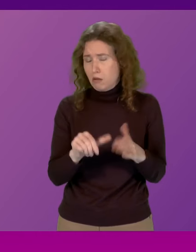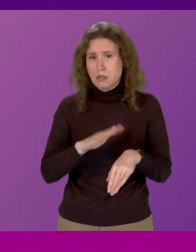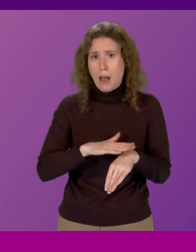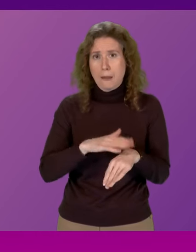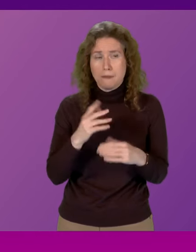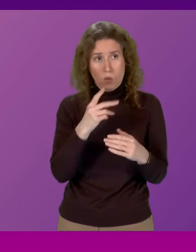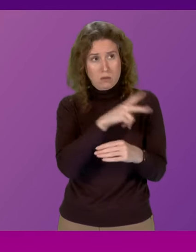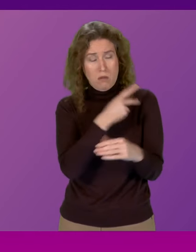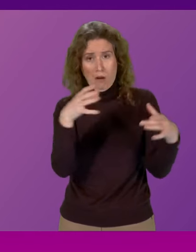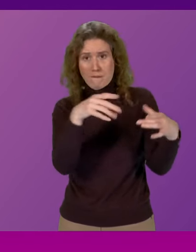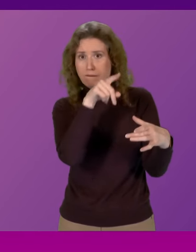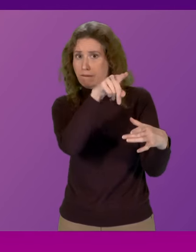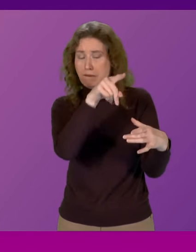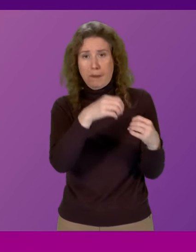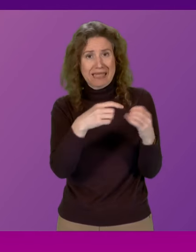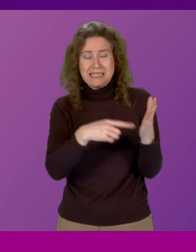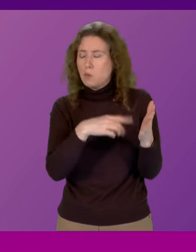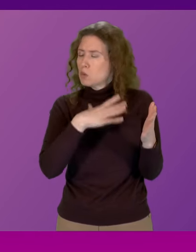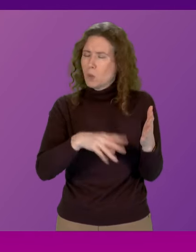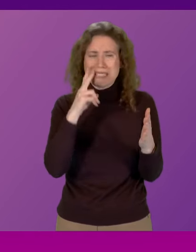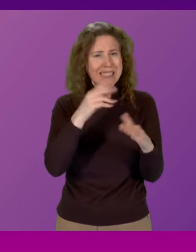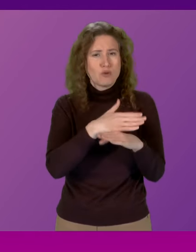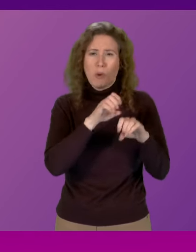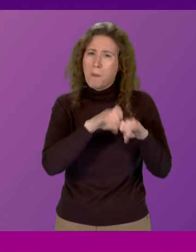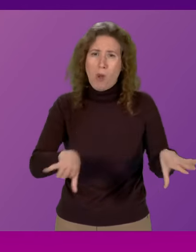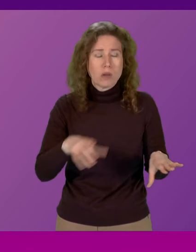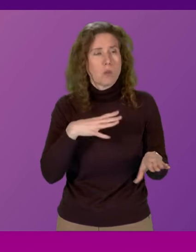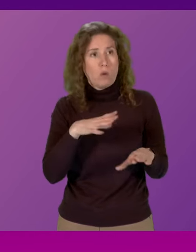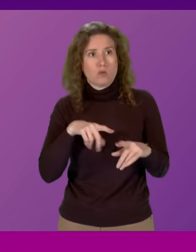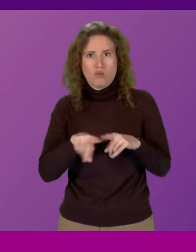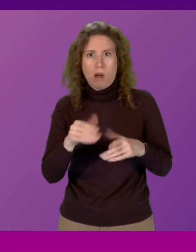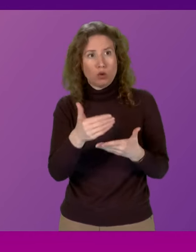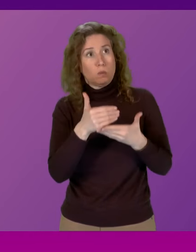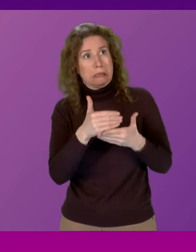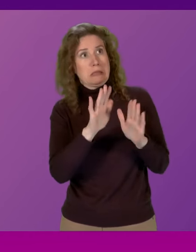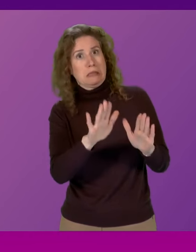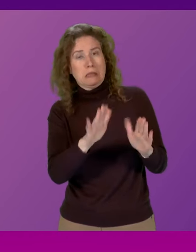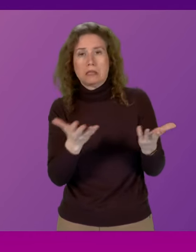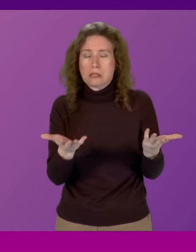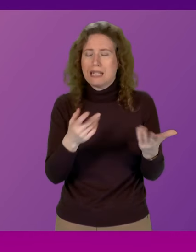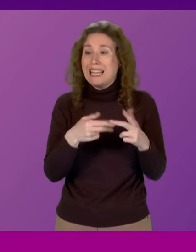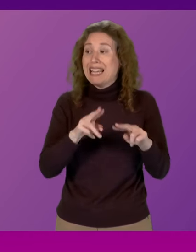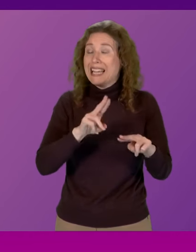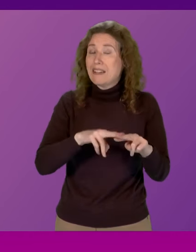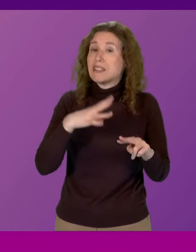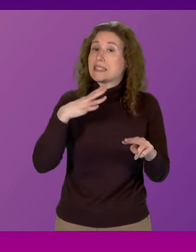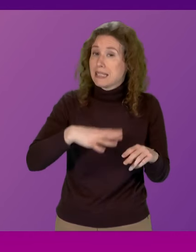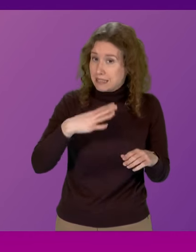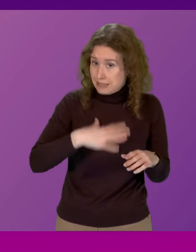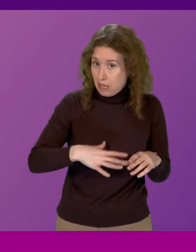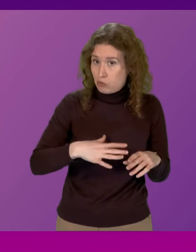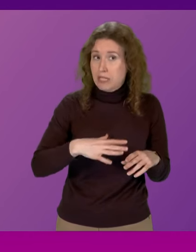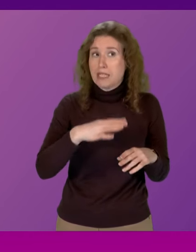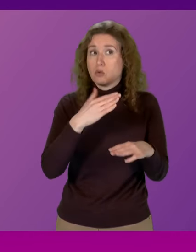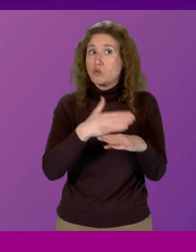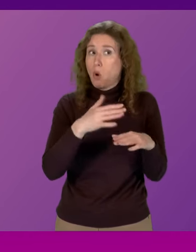the staff group that are involved we don't want to see job losses we'll do everything we can to try to prevent job losses and where if it is necessary and